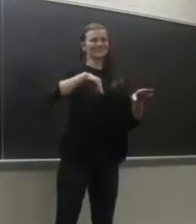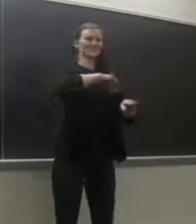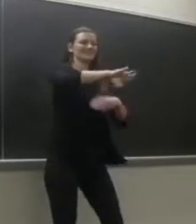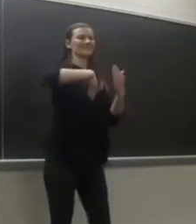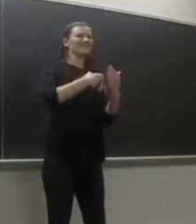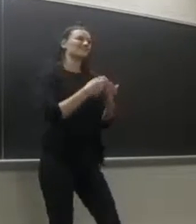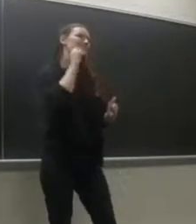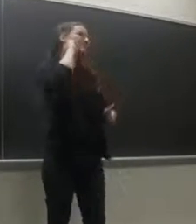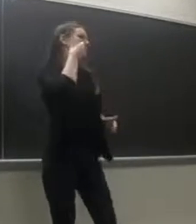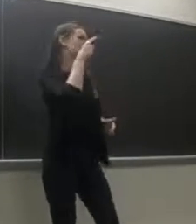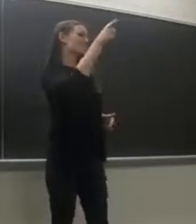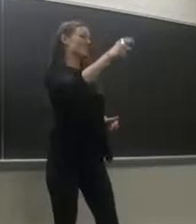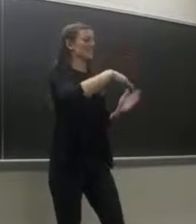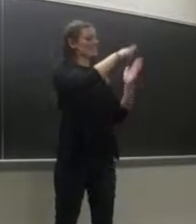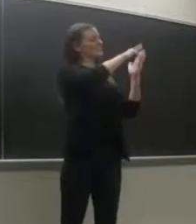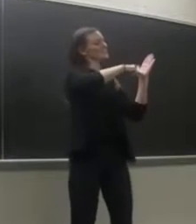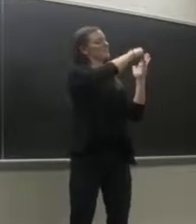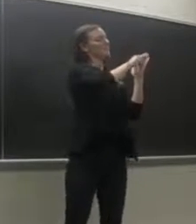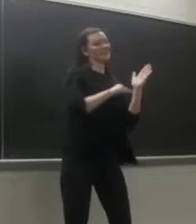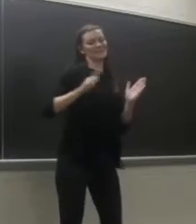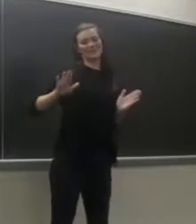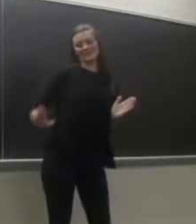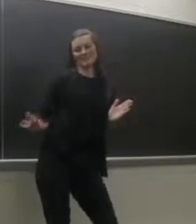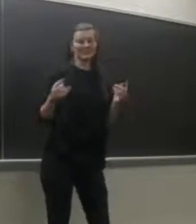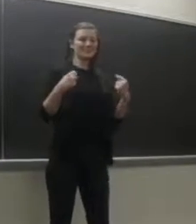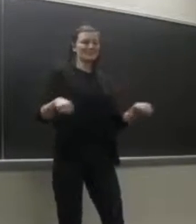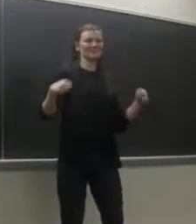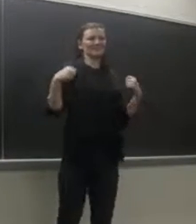all cool and you'll graffiti up his tie